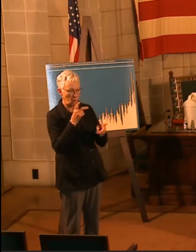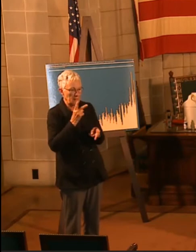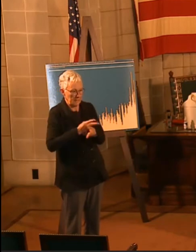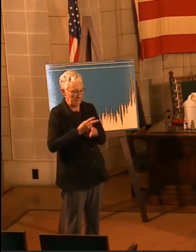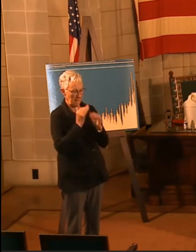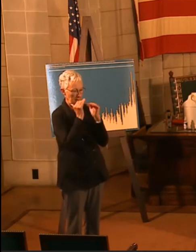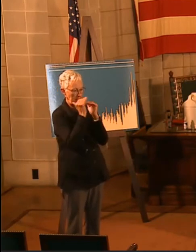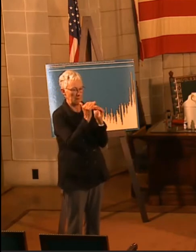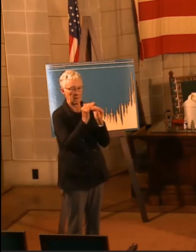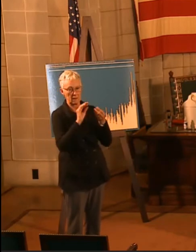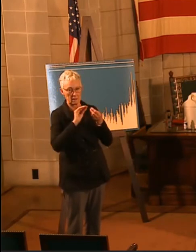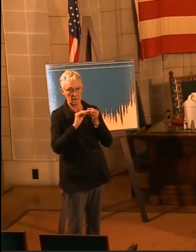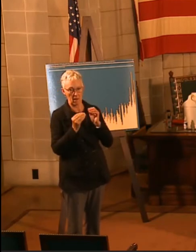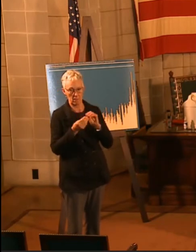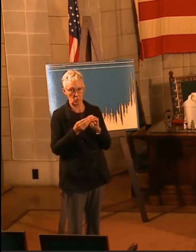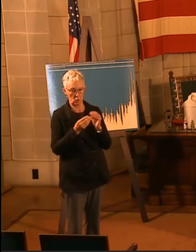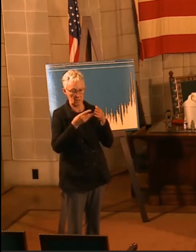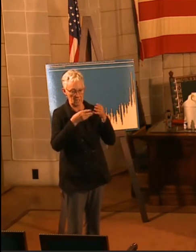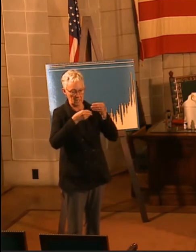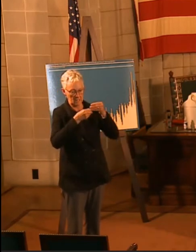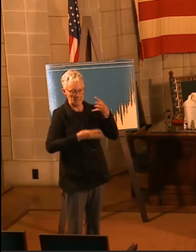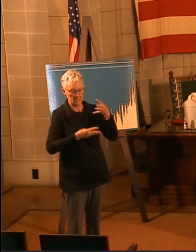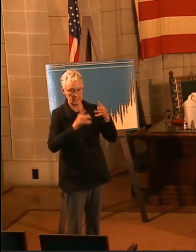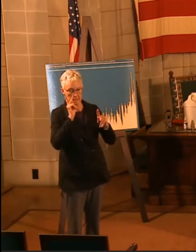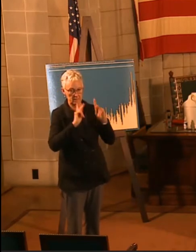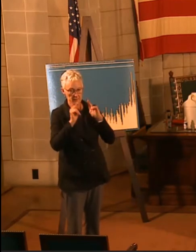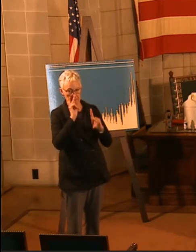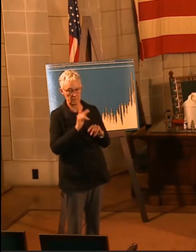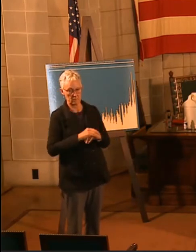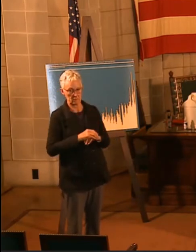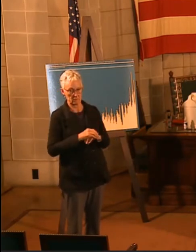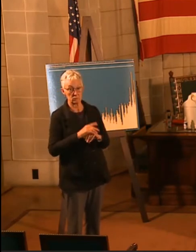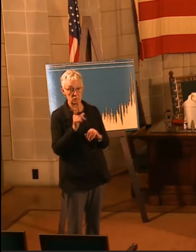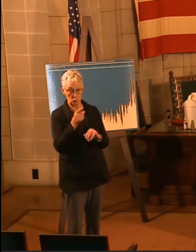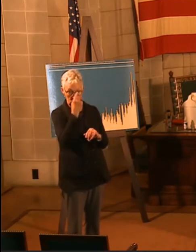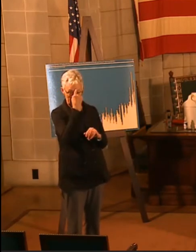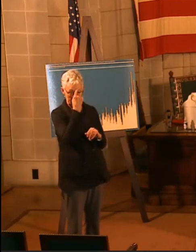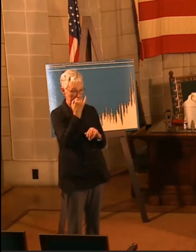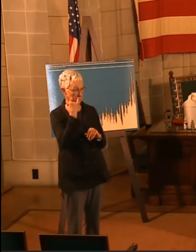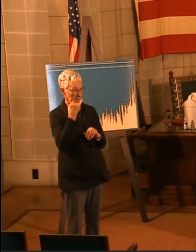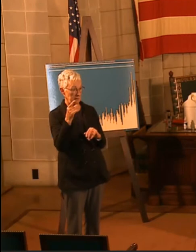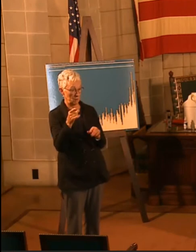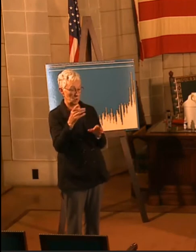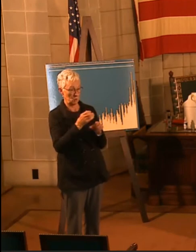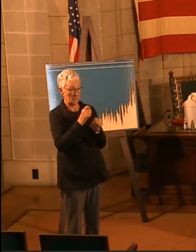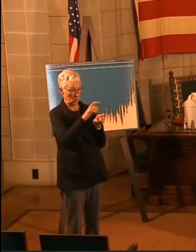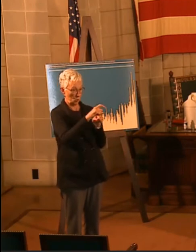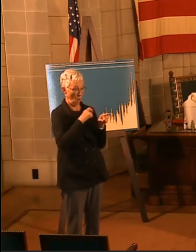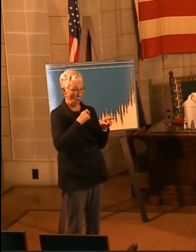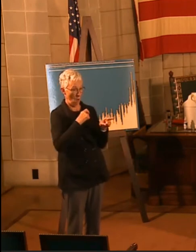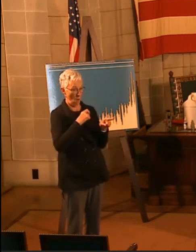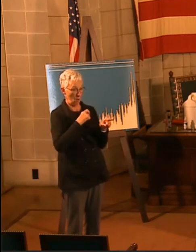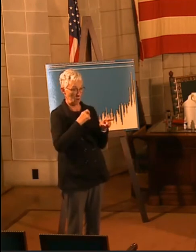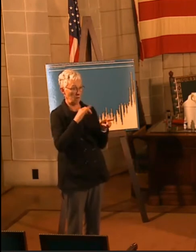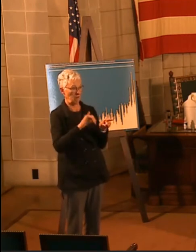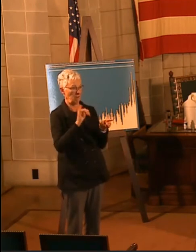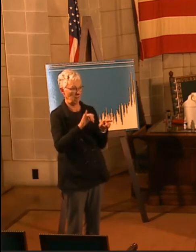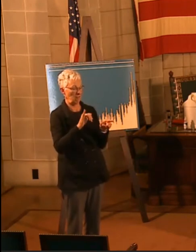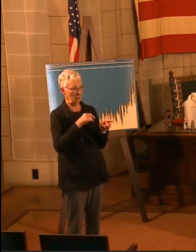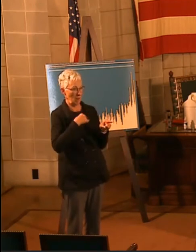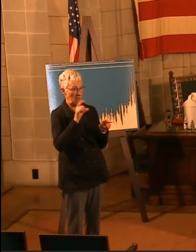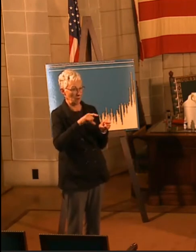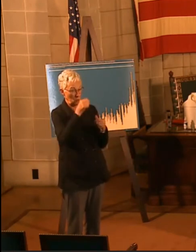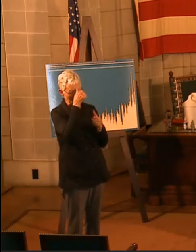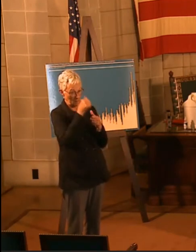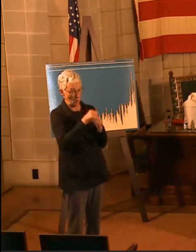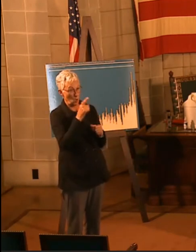exposure list would look like should you become ill today and get a call from your local health department asking you to remember everyone that